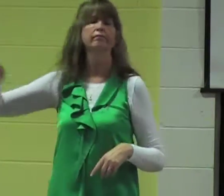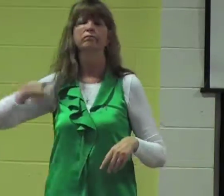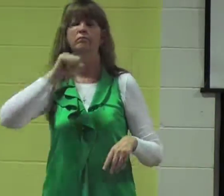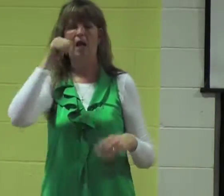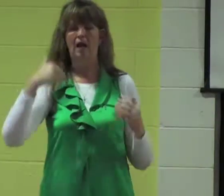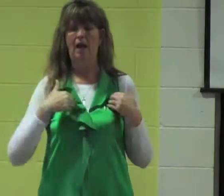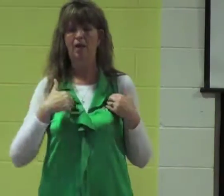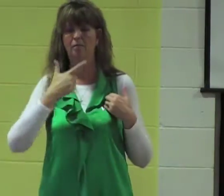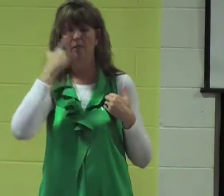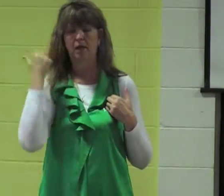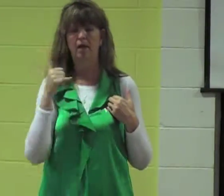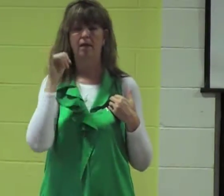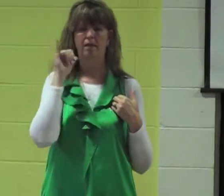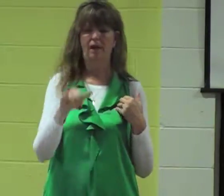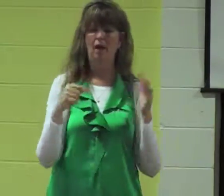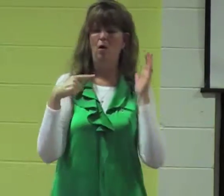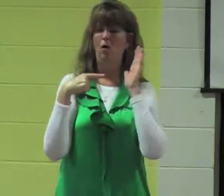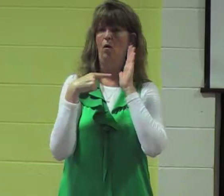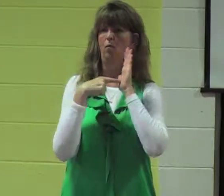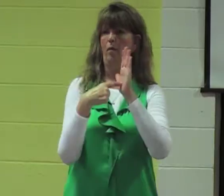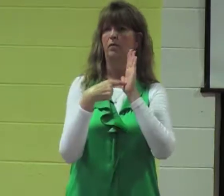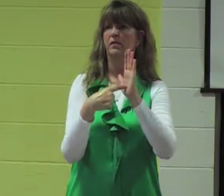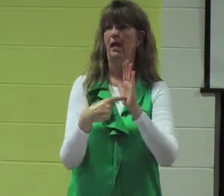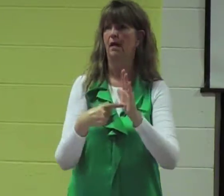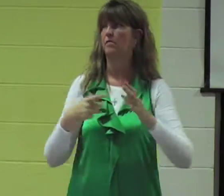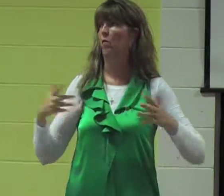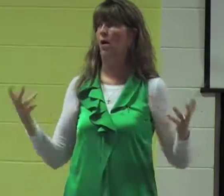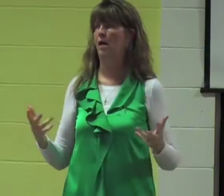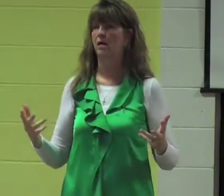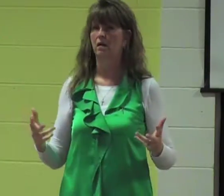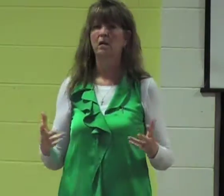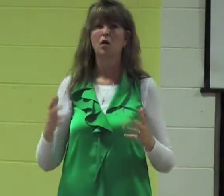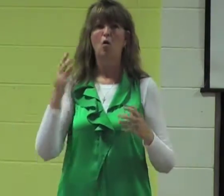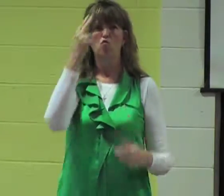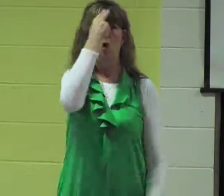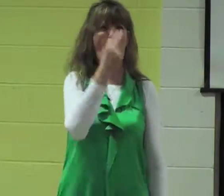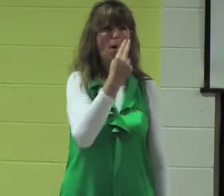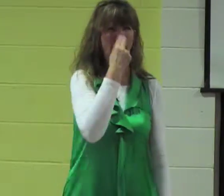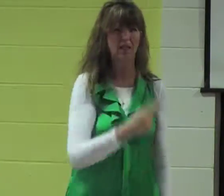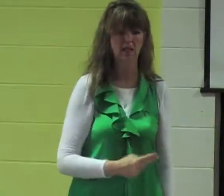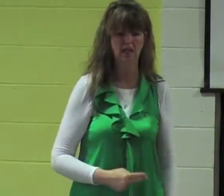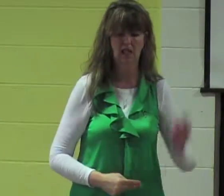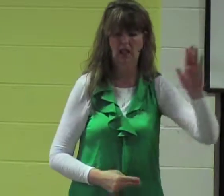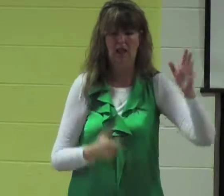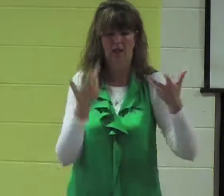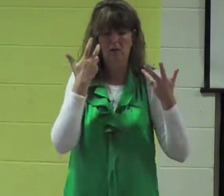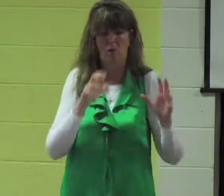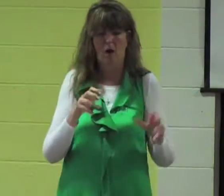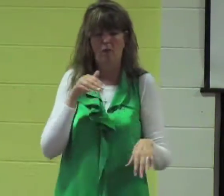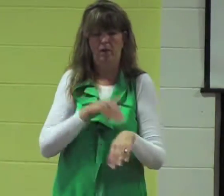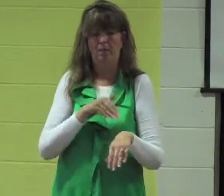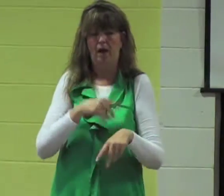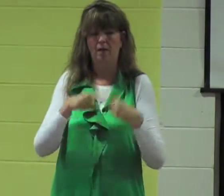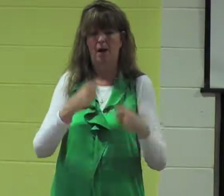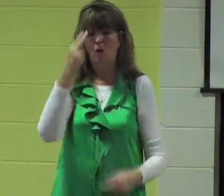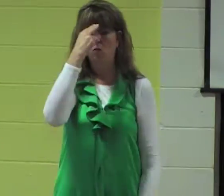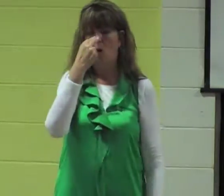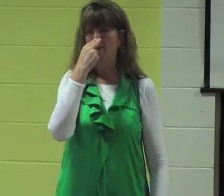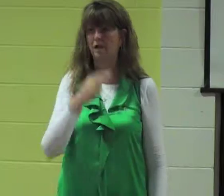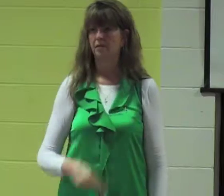but they do not wear or show crosses as decorations because to them it represents the